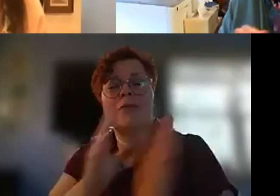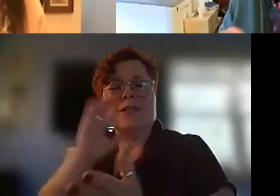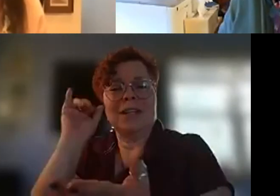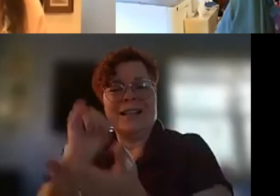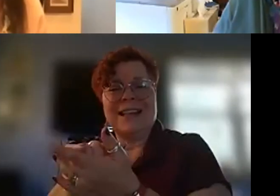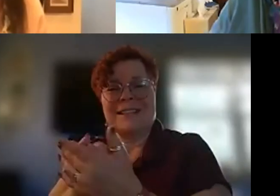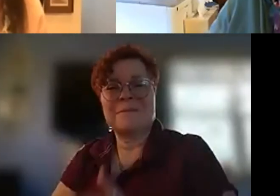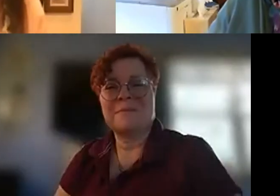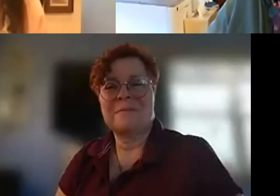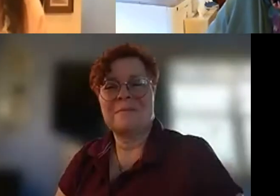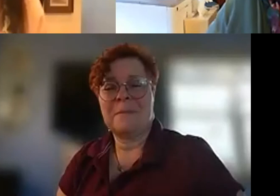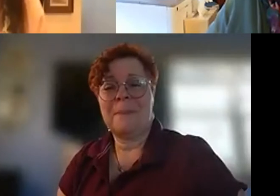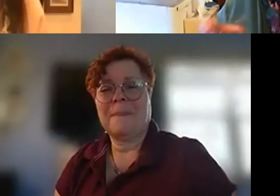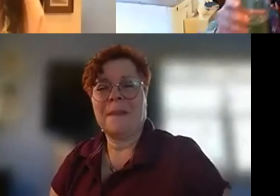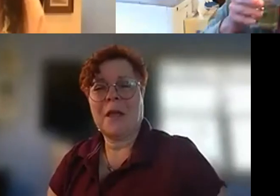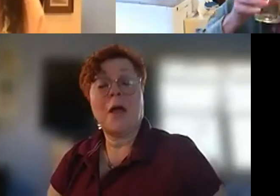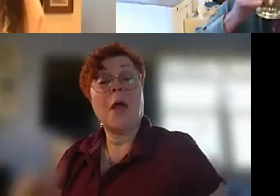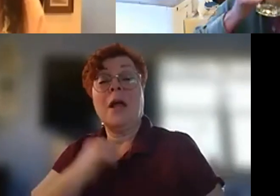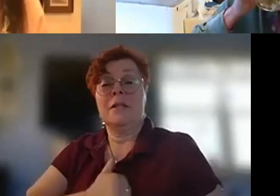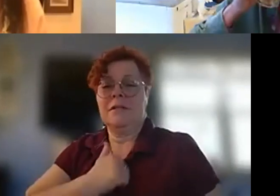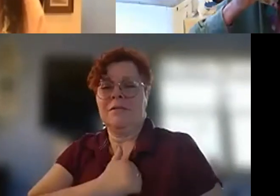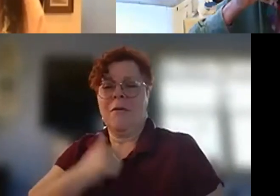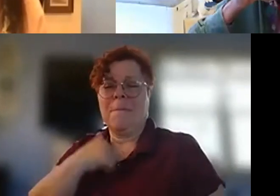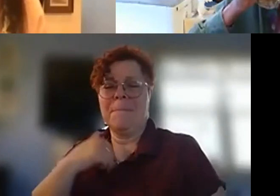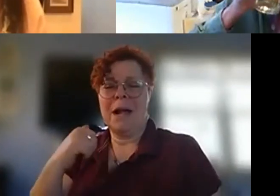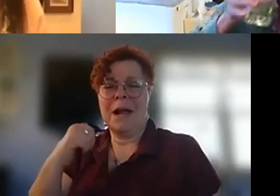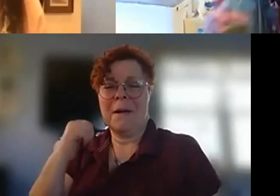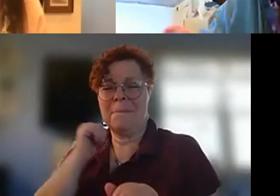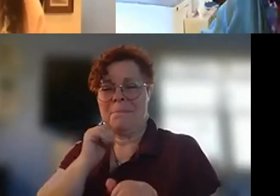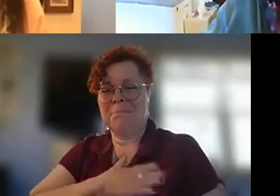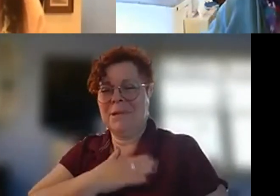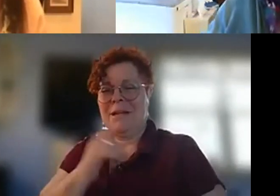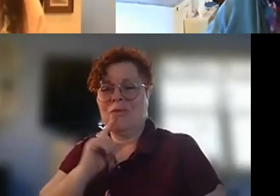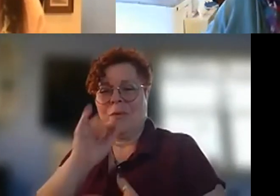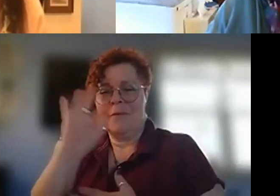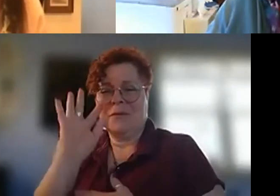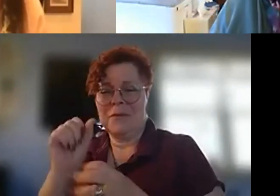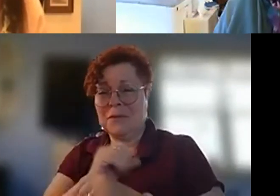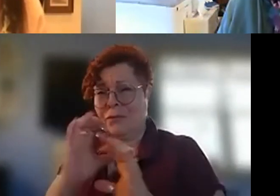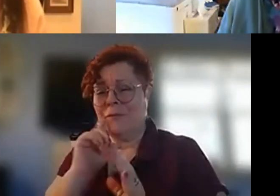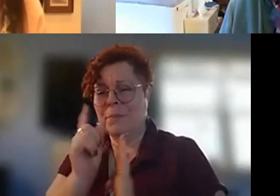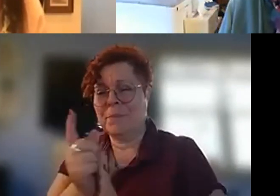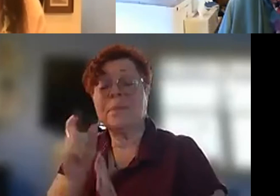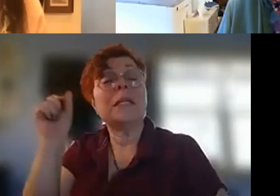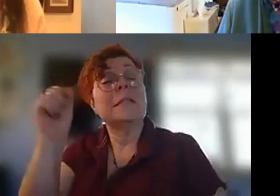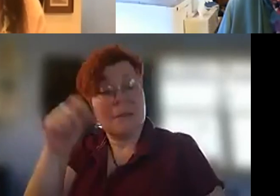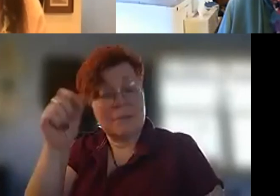my my pleasure sorry i i had you off the screen there for a little bit um yes i i love